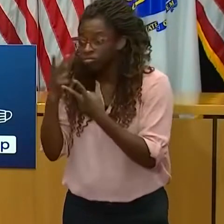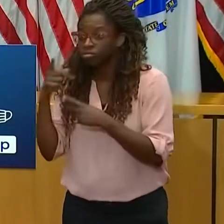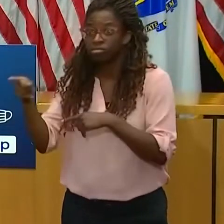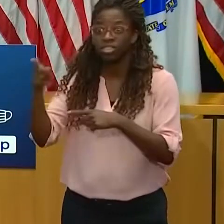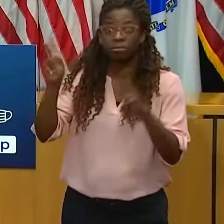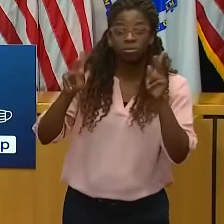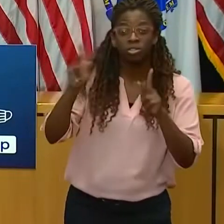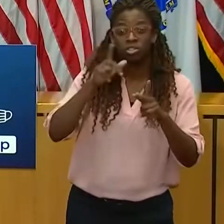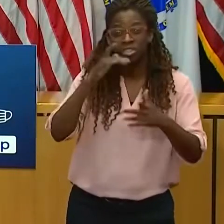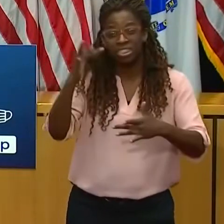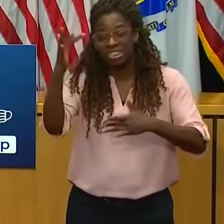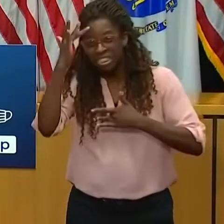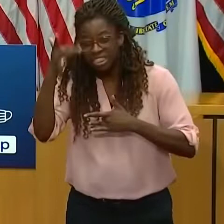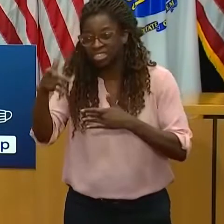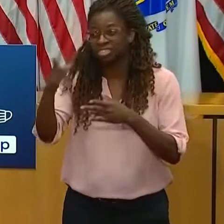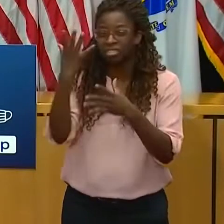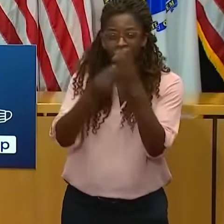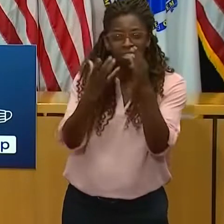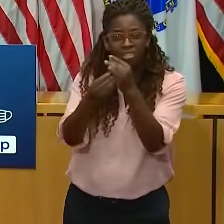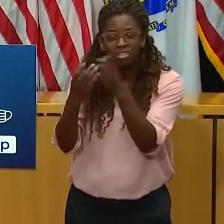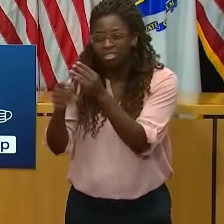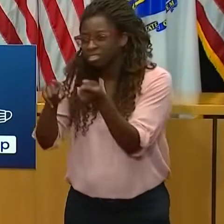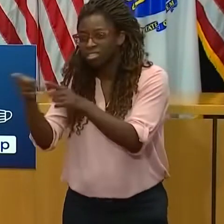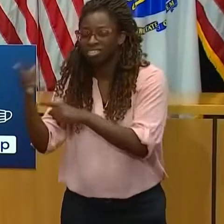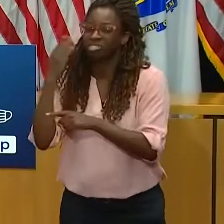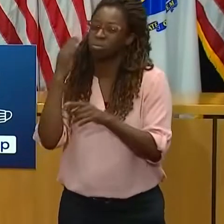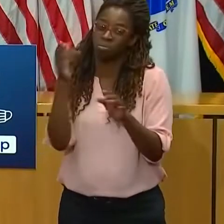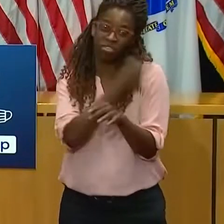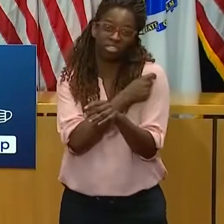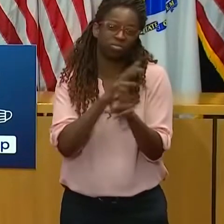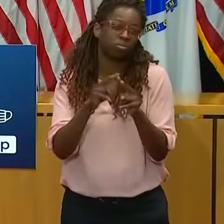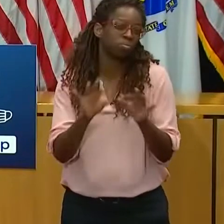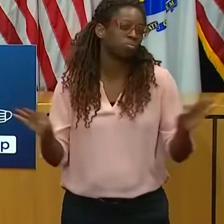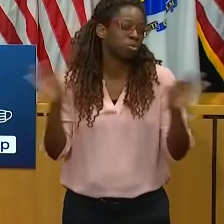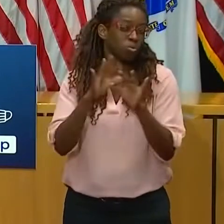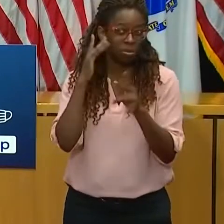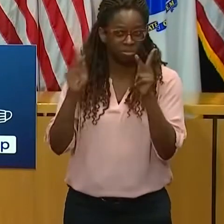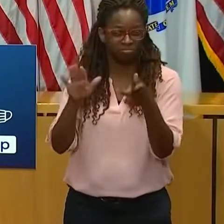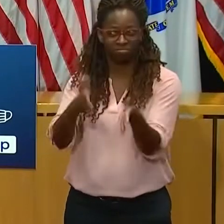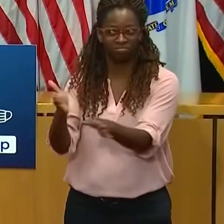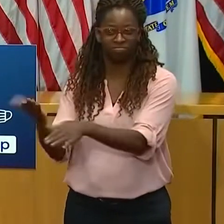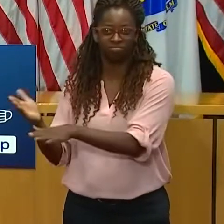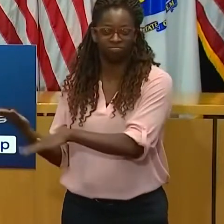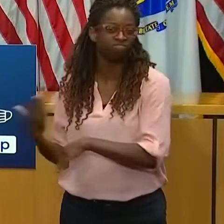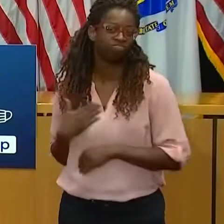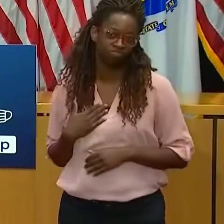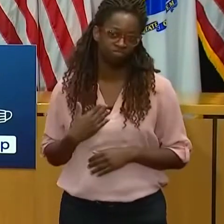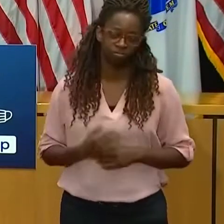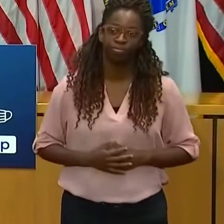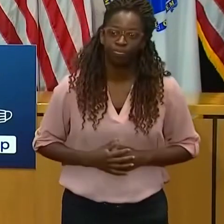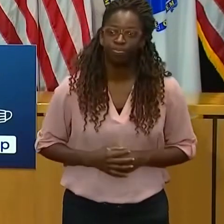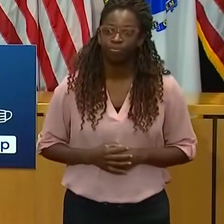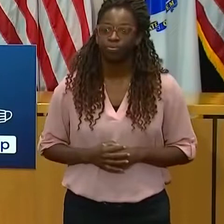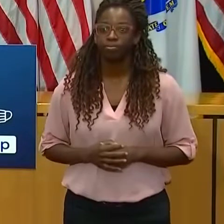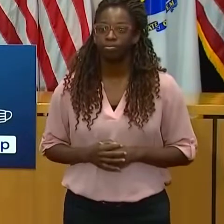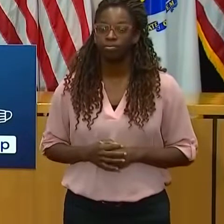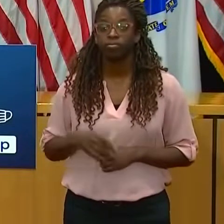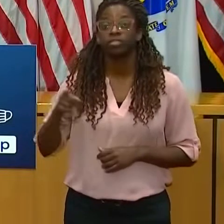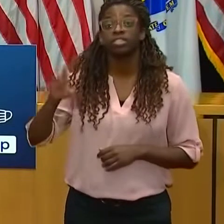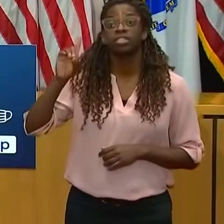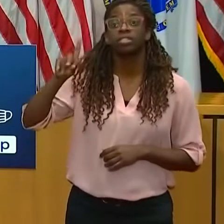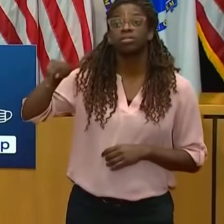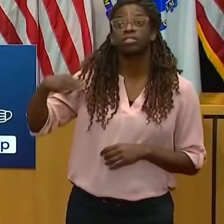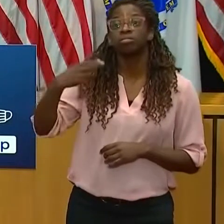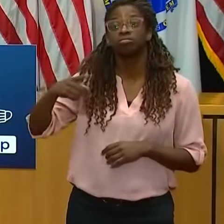many about why this is such an important part of getting back to normal. The DPH is on track to launch a